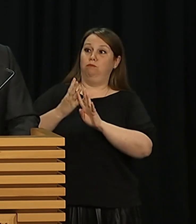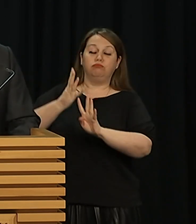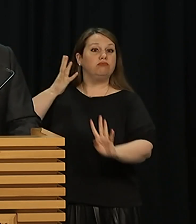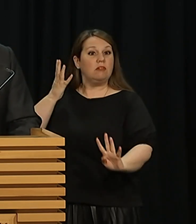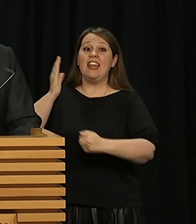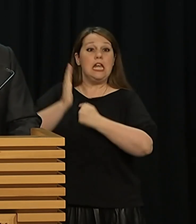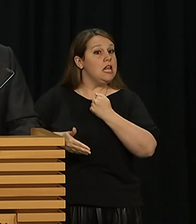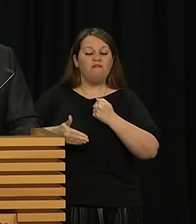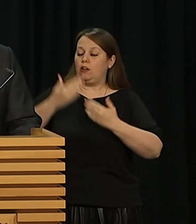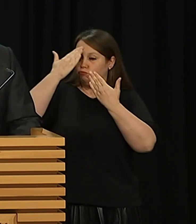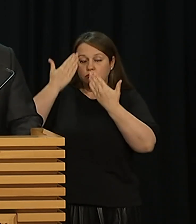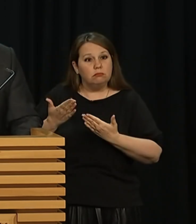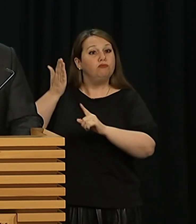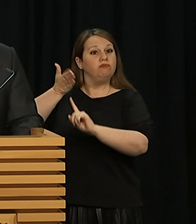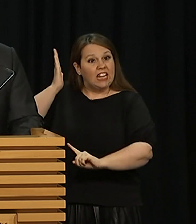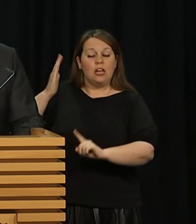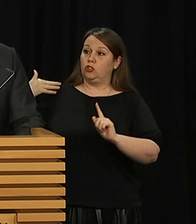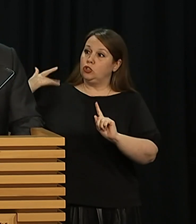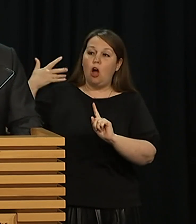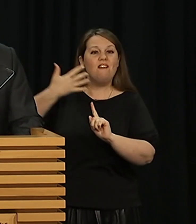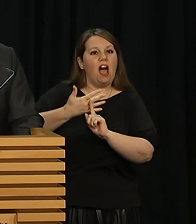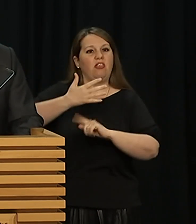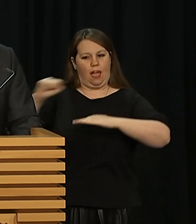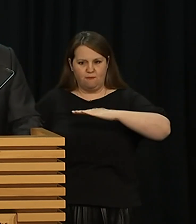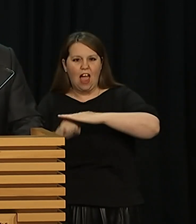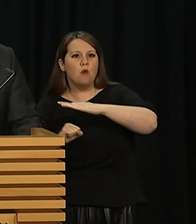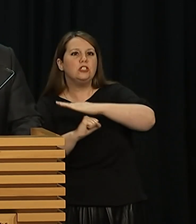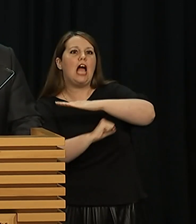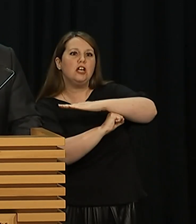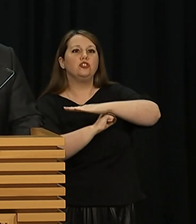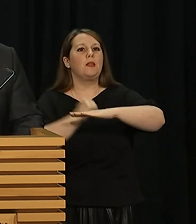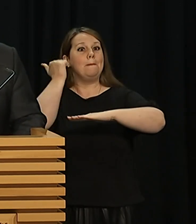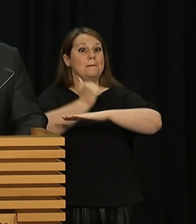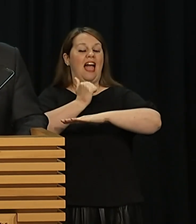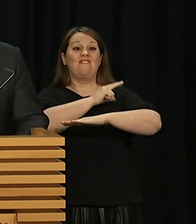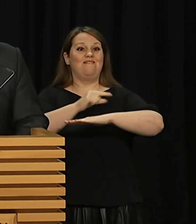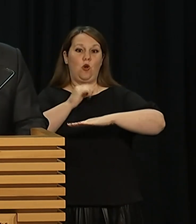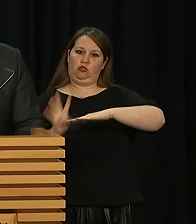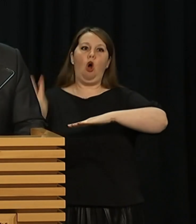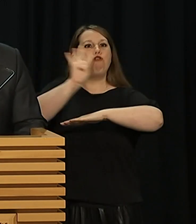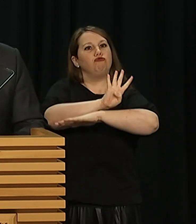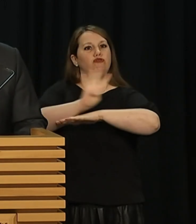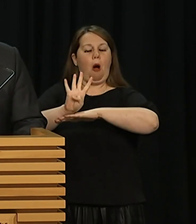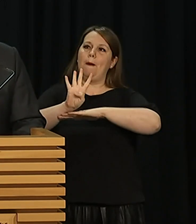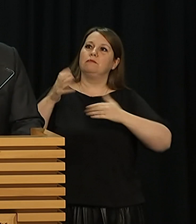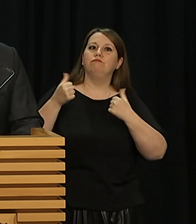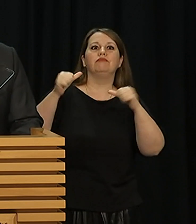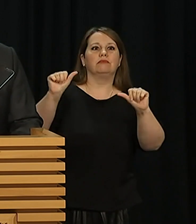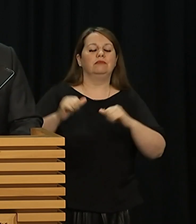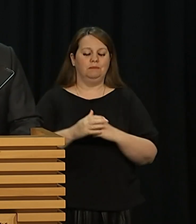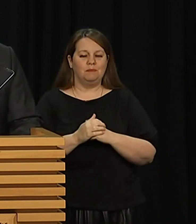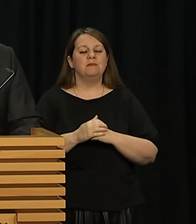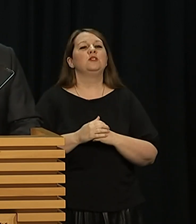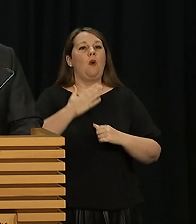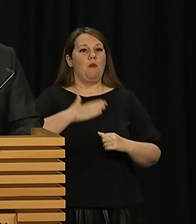or recognition that they deserved. And so to those players, we say thank you as well. I want to acknowledge the England team who played such a